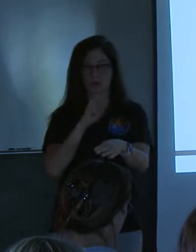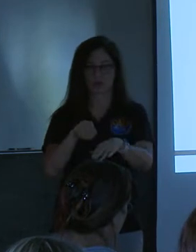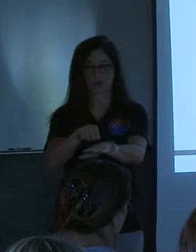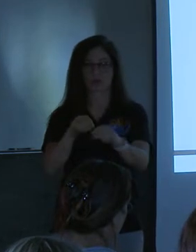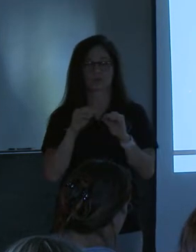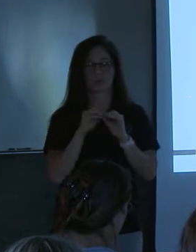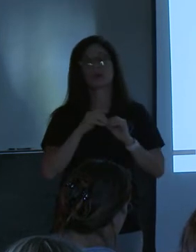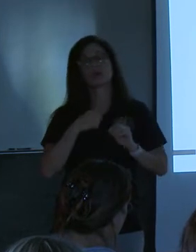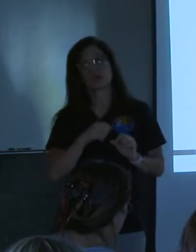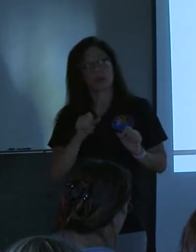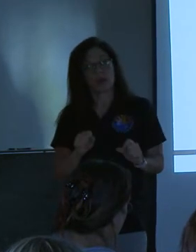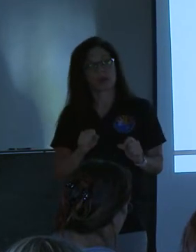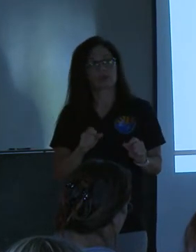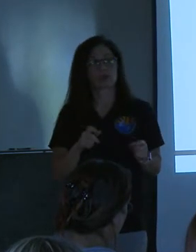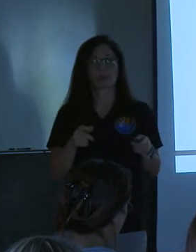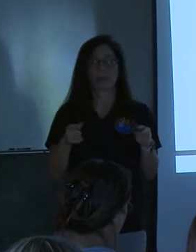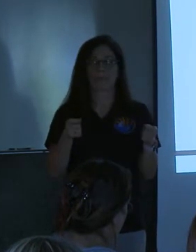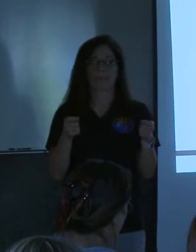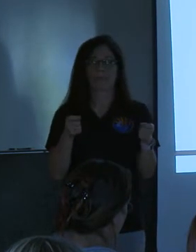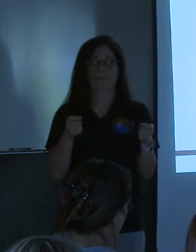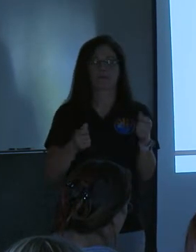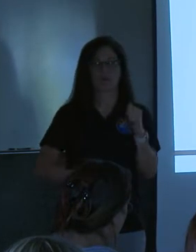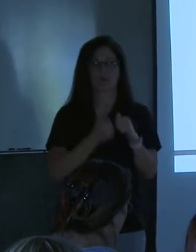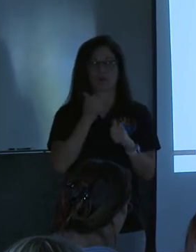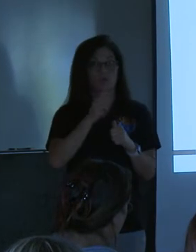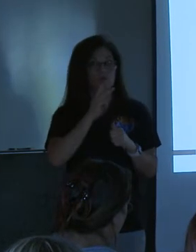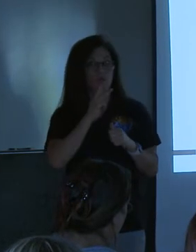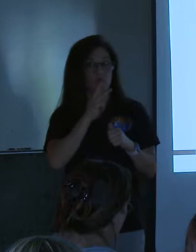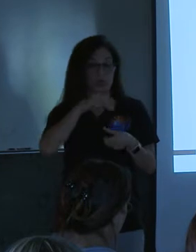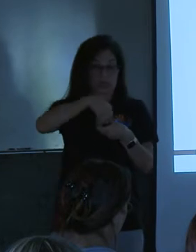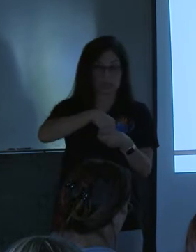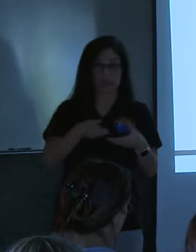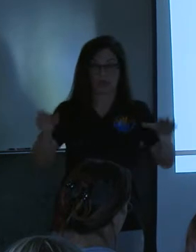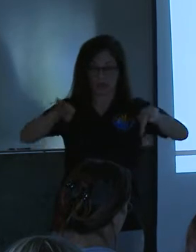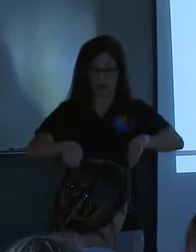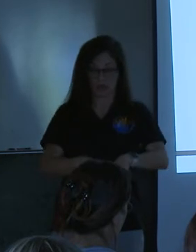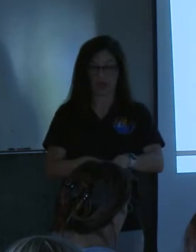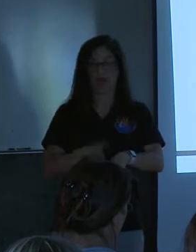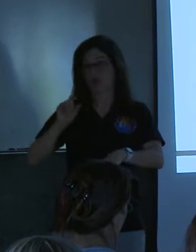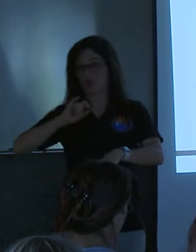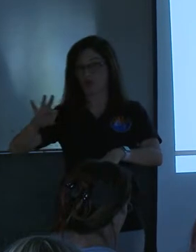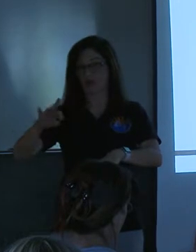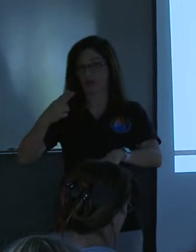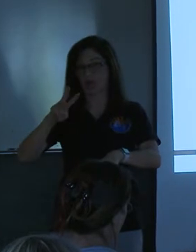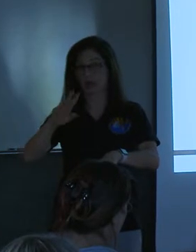And so we, were able to keep a significant amount of the water on, in the ditch off of Highway 89.